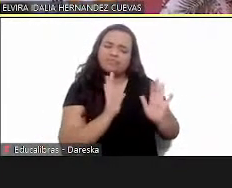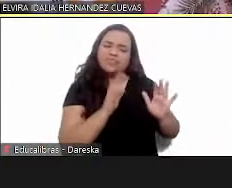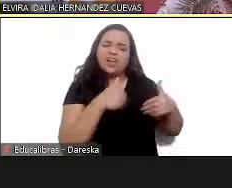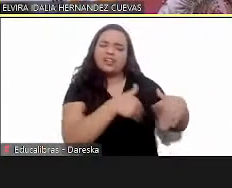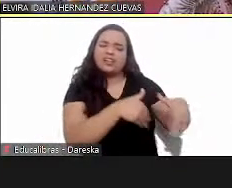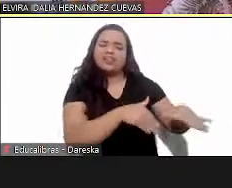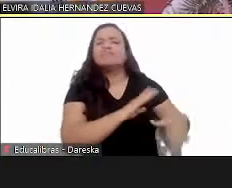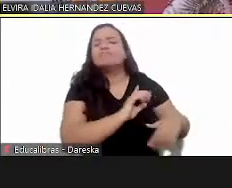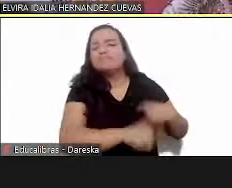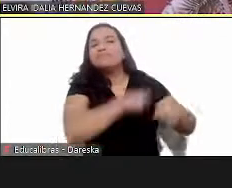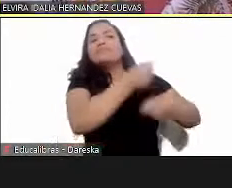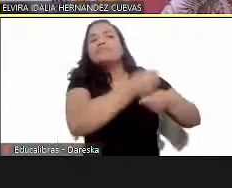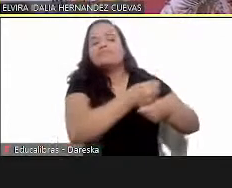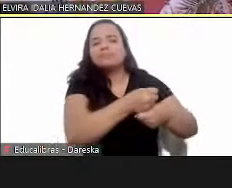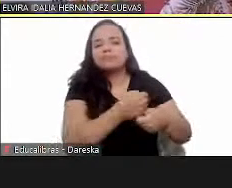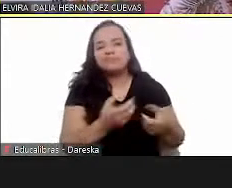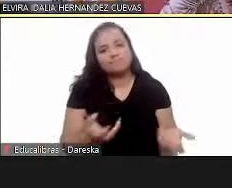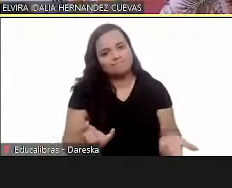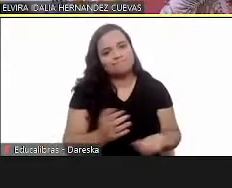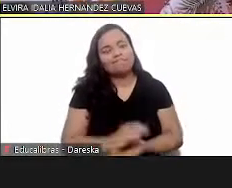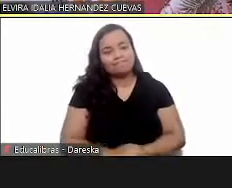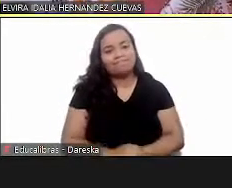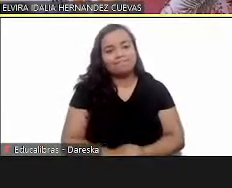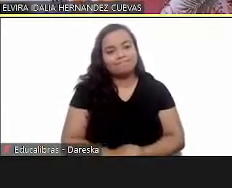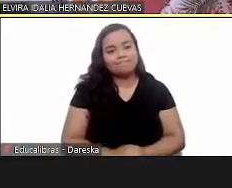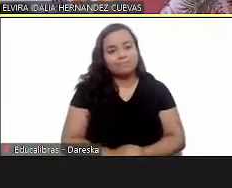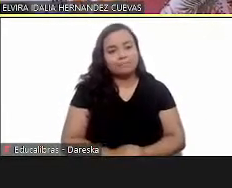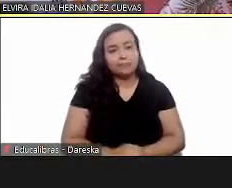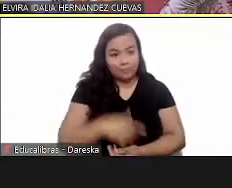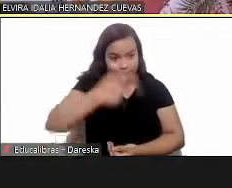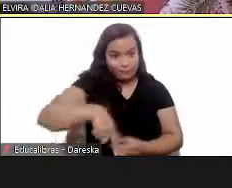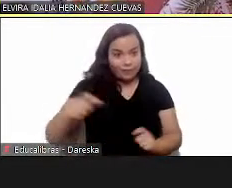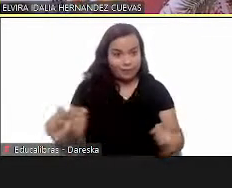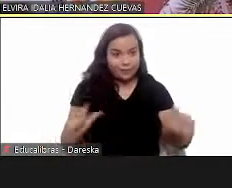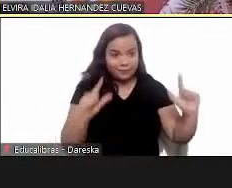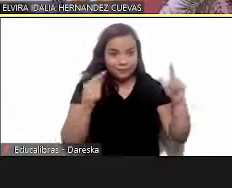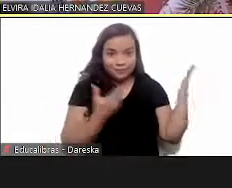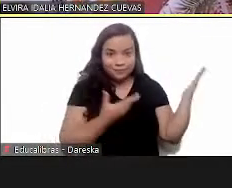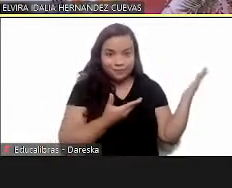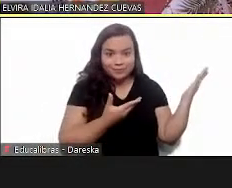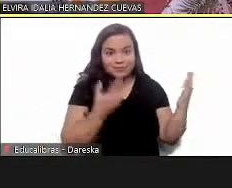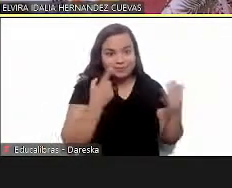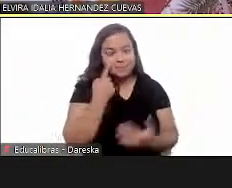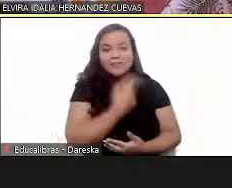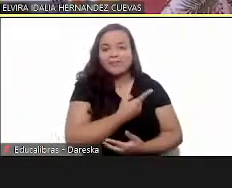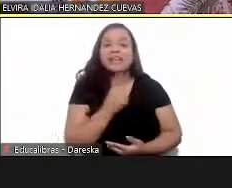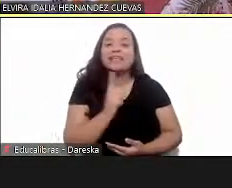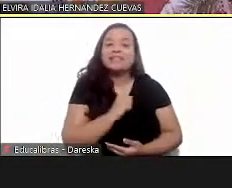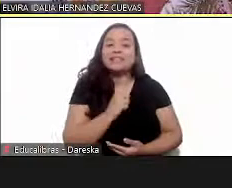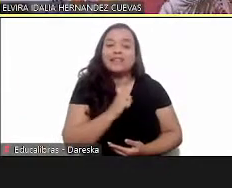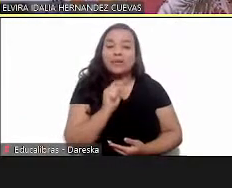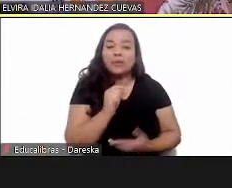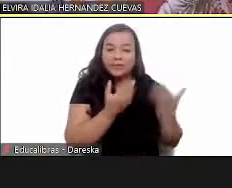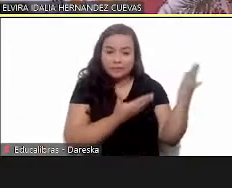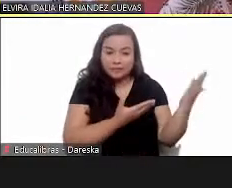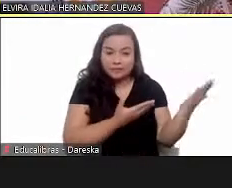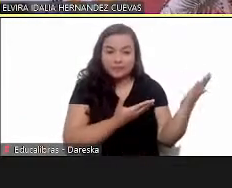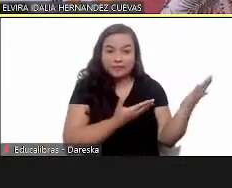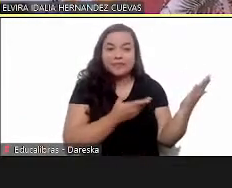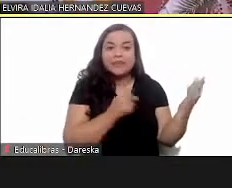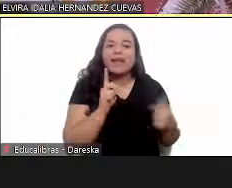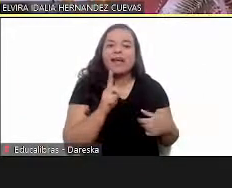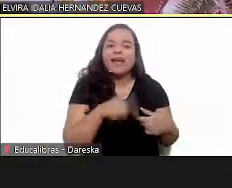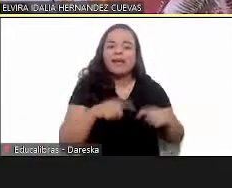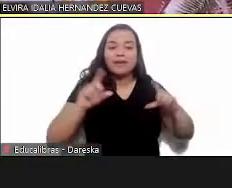and the next slide please so we are fin de chagas here we can see the foundation of